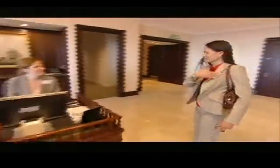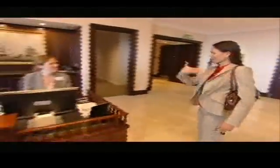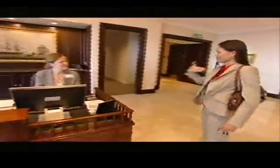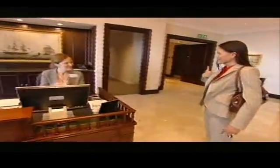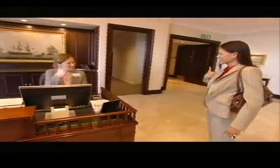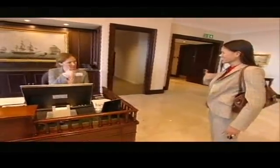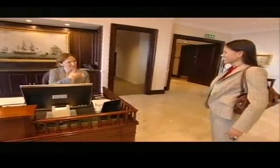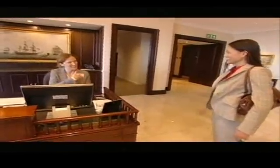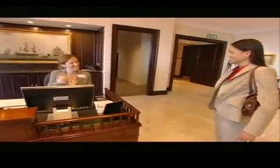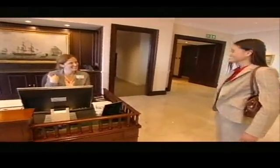Good morning.